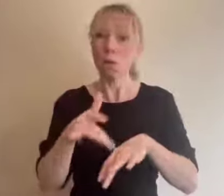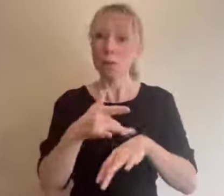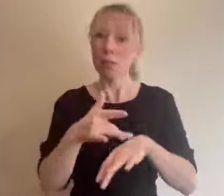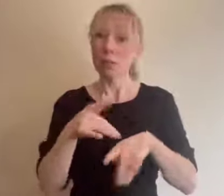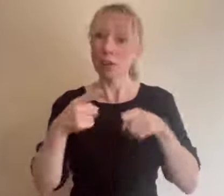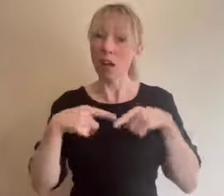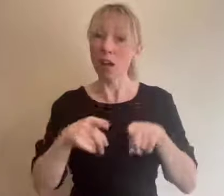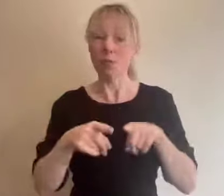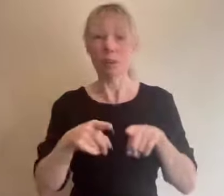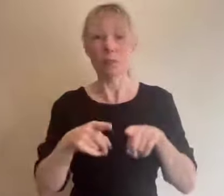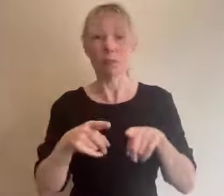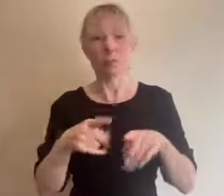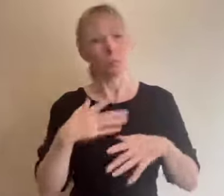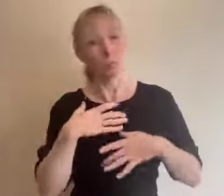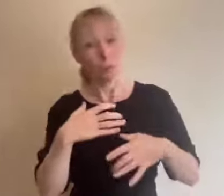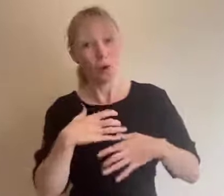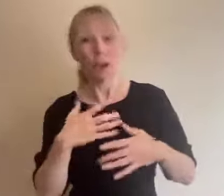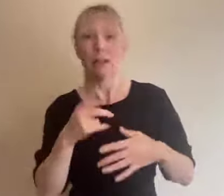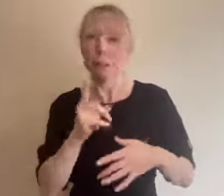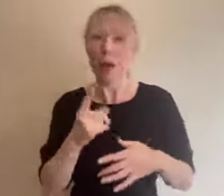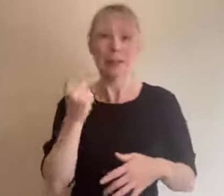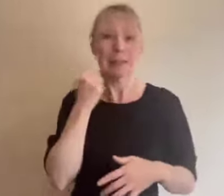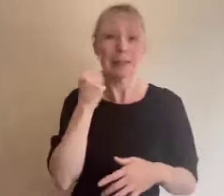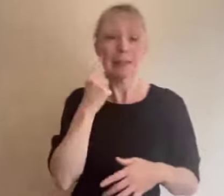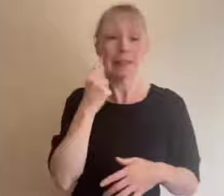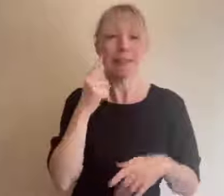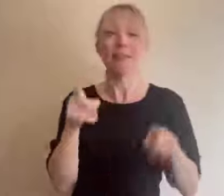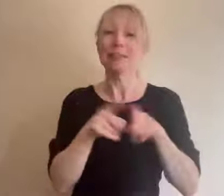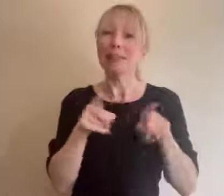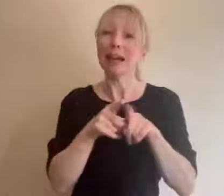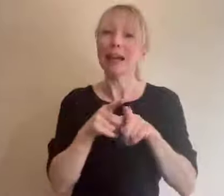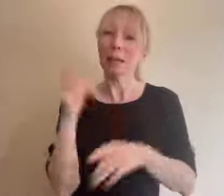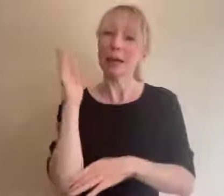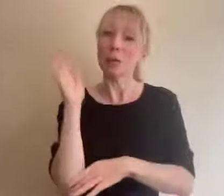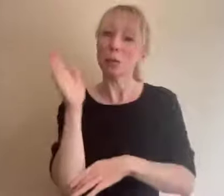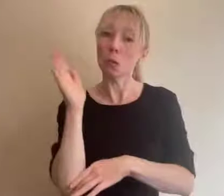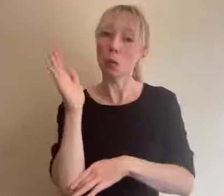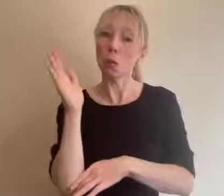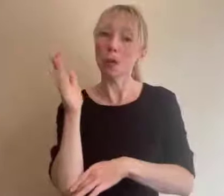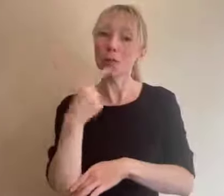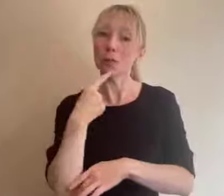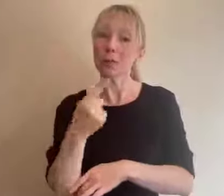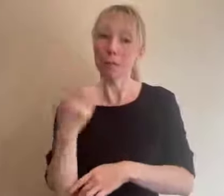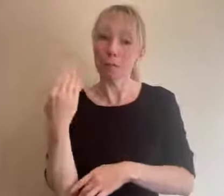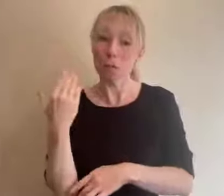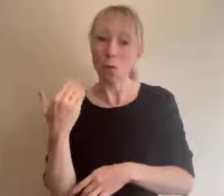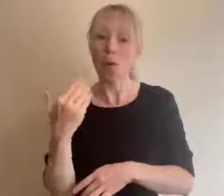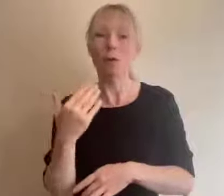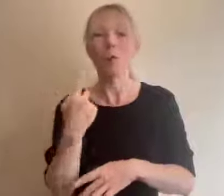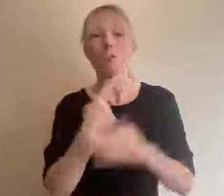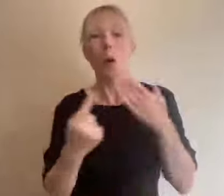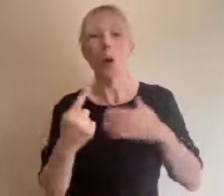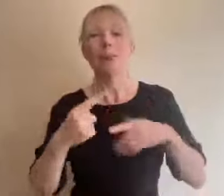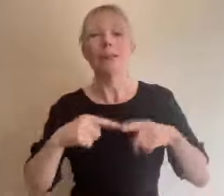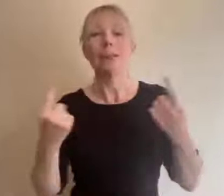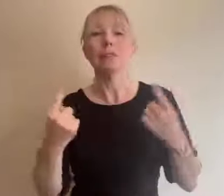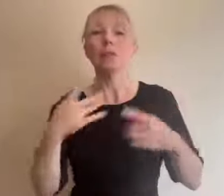the same provisions as a talk discussed earlier the only difference is that you may need the webcam to be further from the performance space